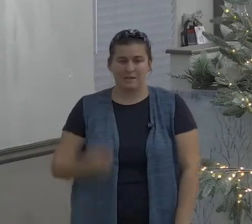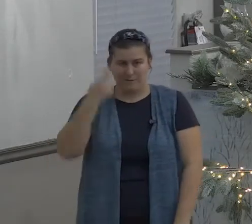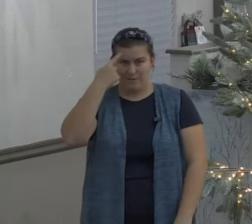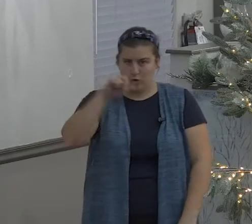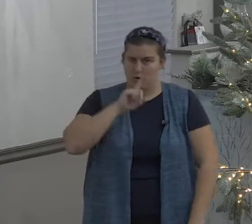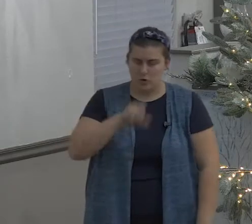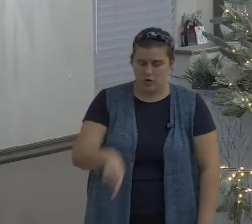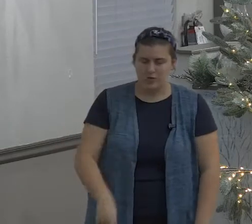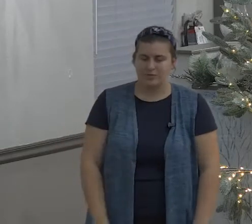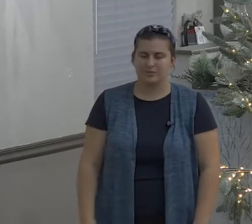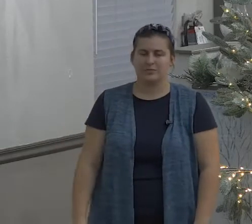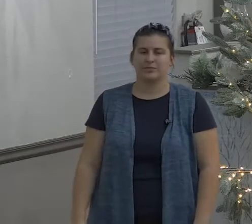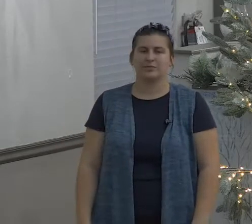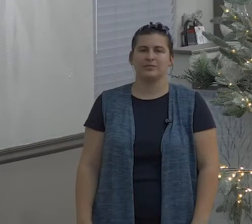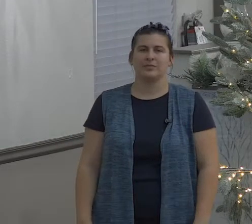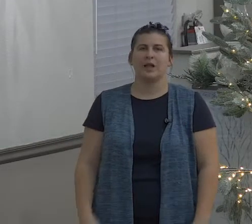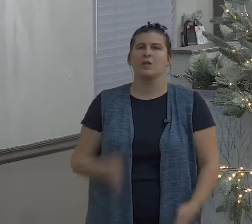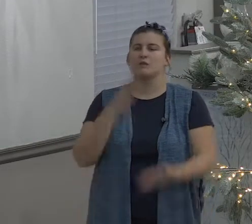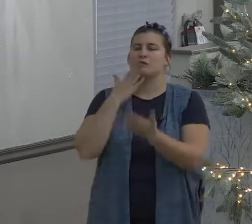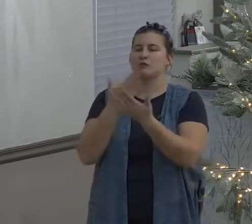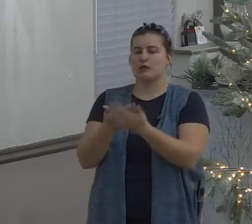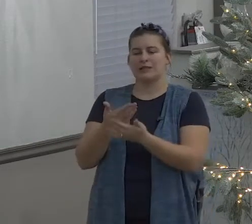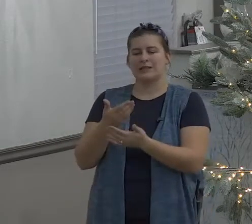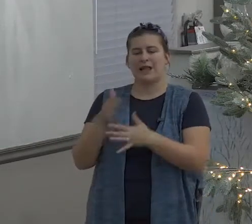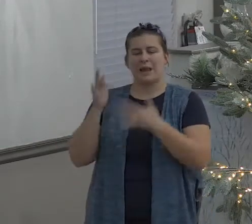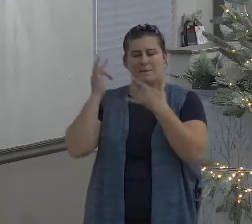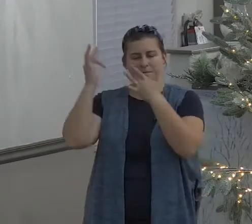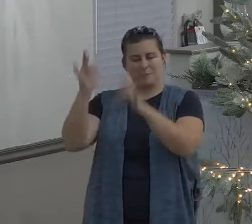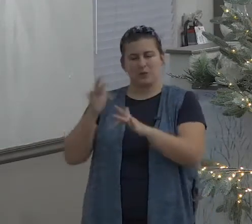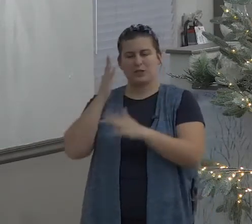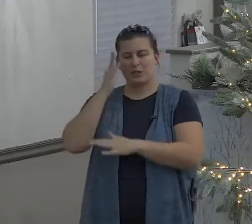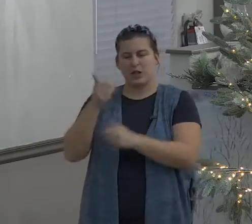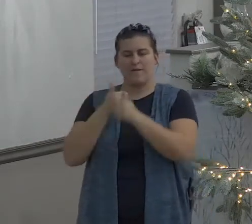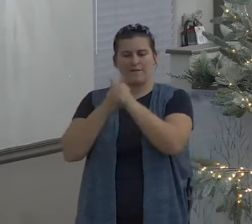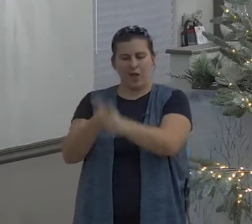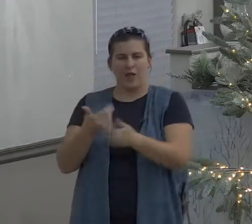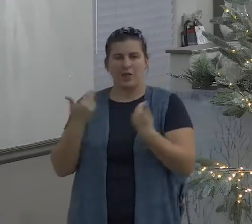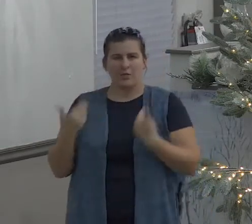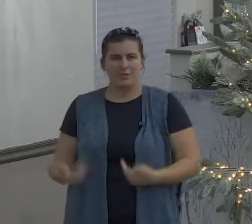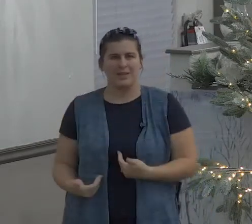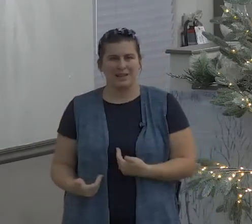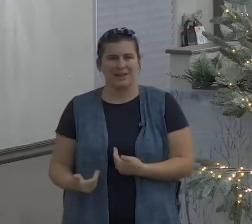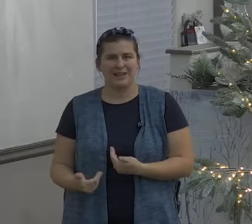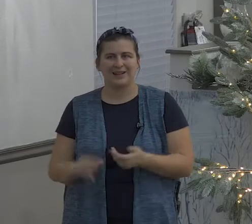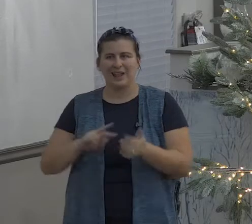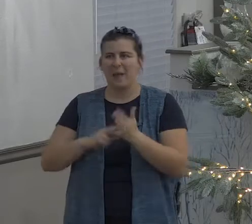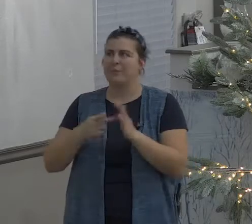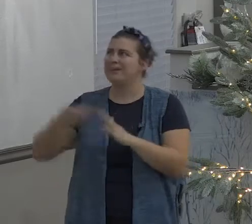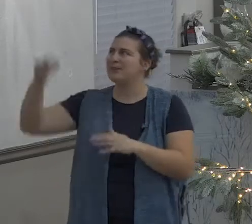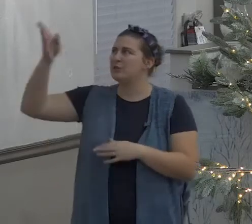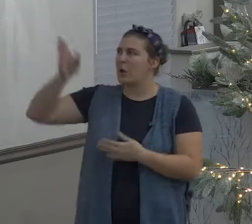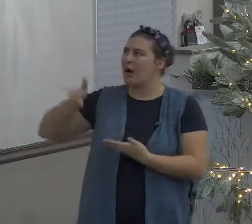surely is a is an assurance word it means without doubt